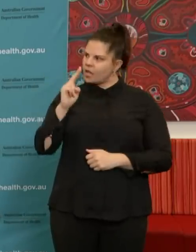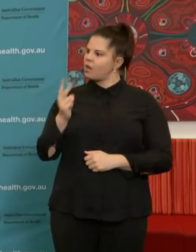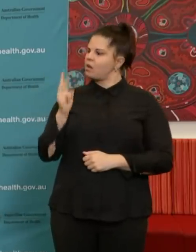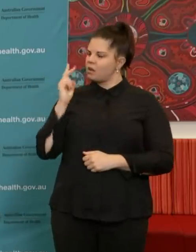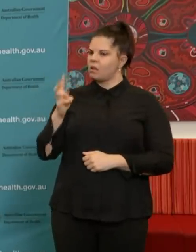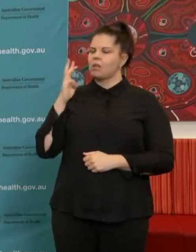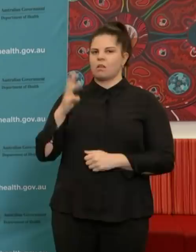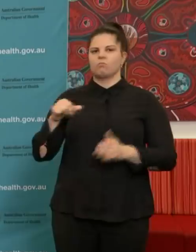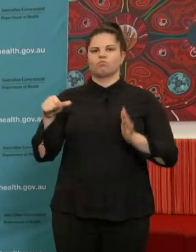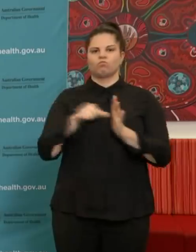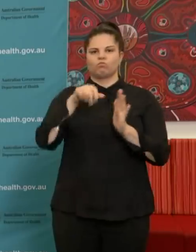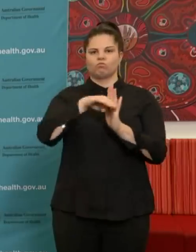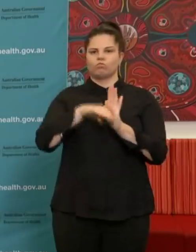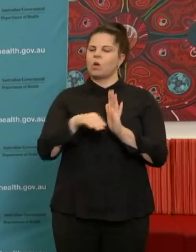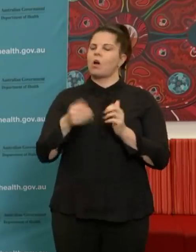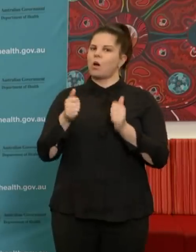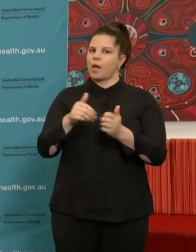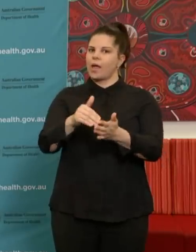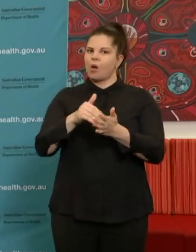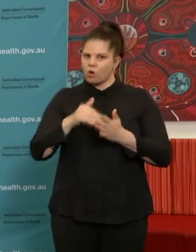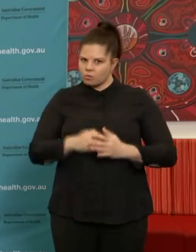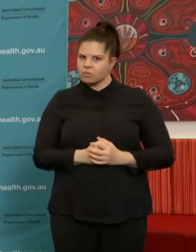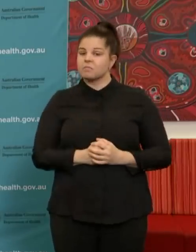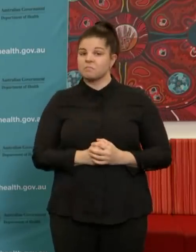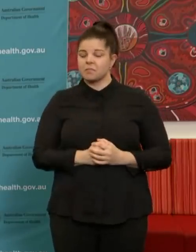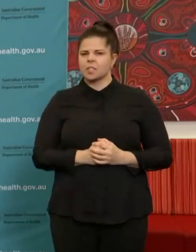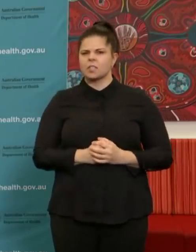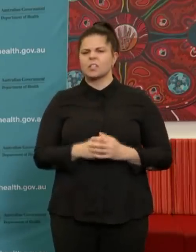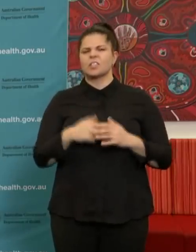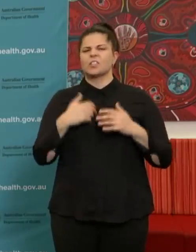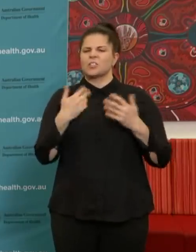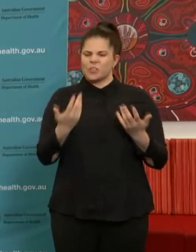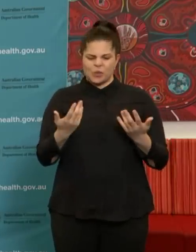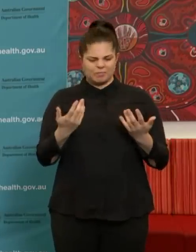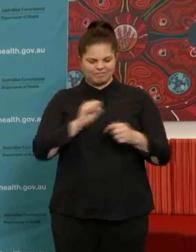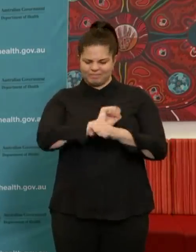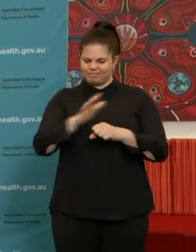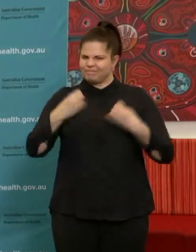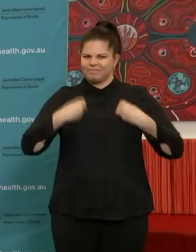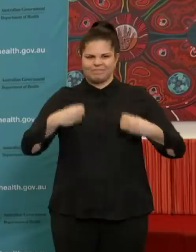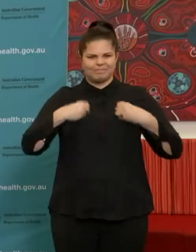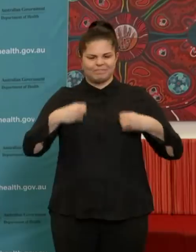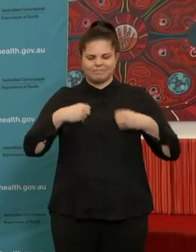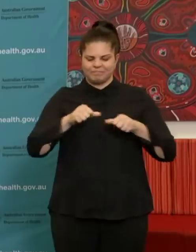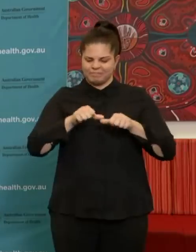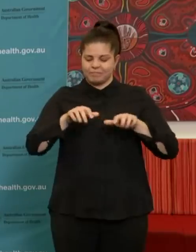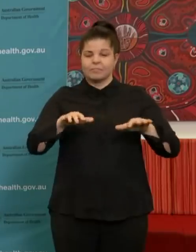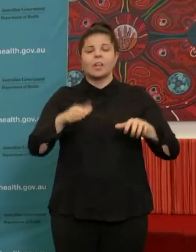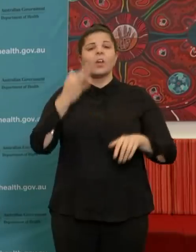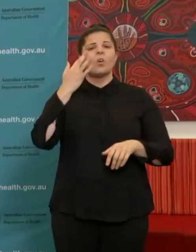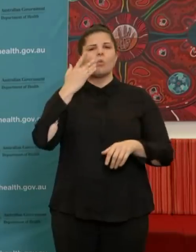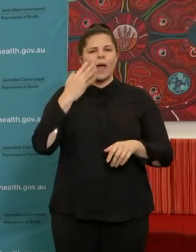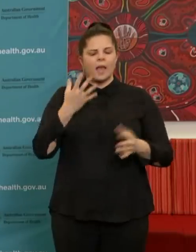cases in the community. And that is about the biology of the virus. is, there is a period between being